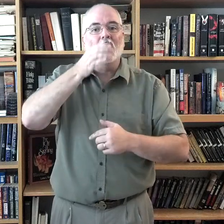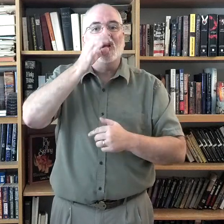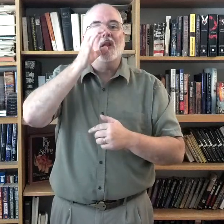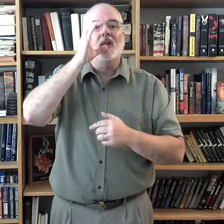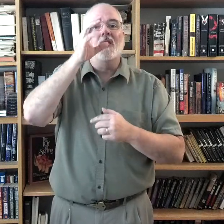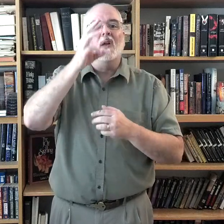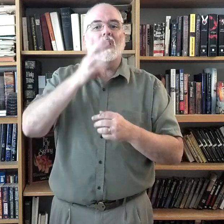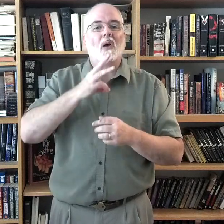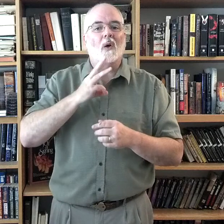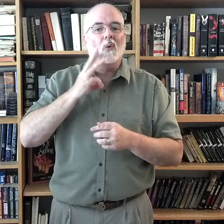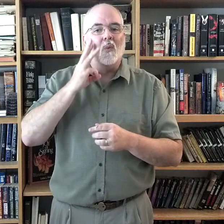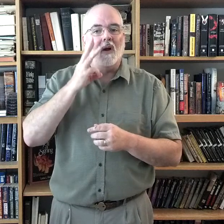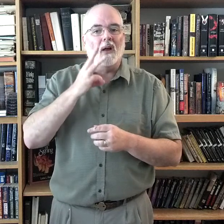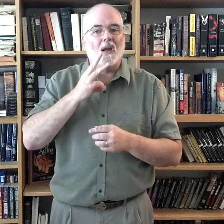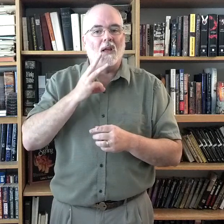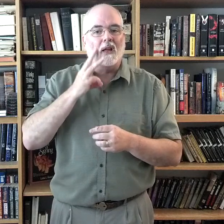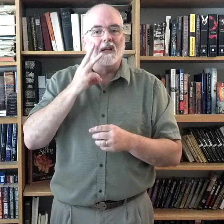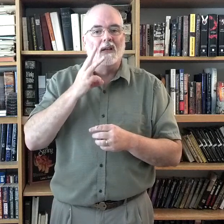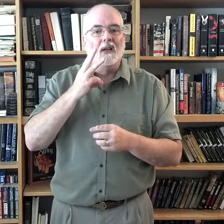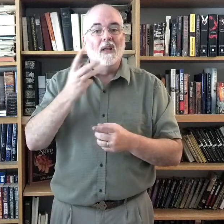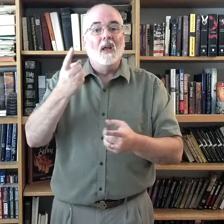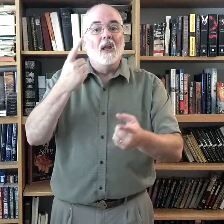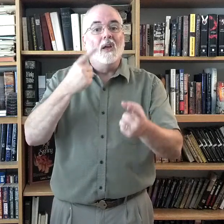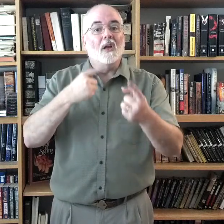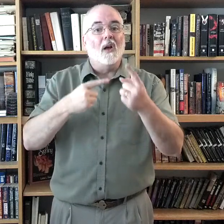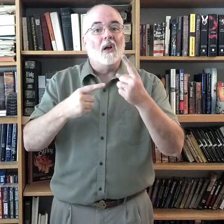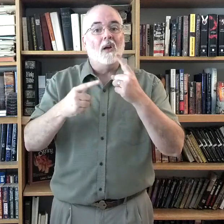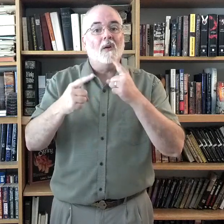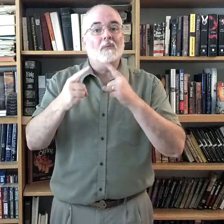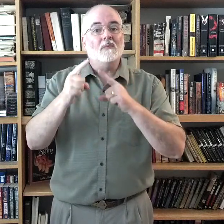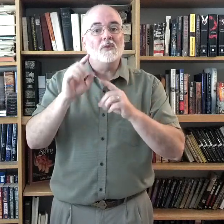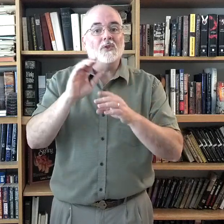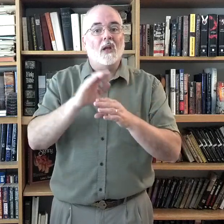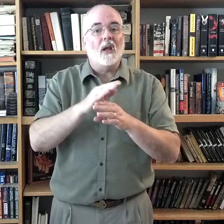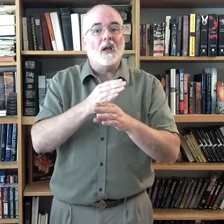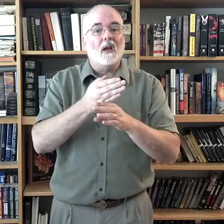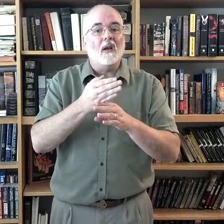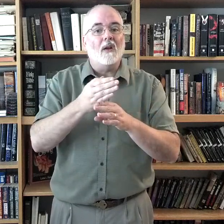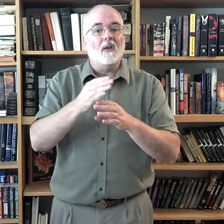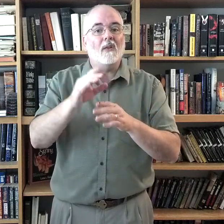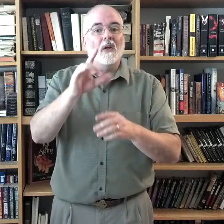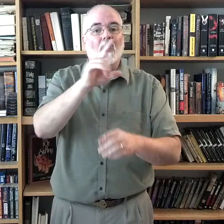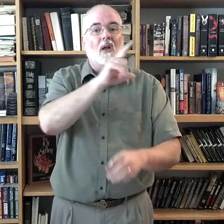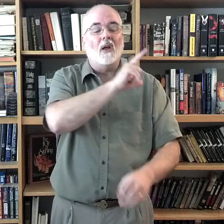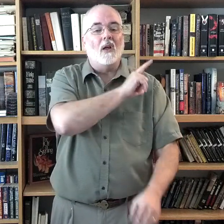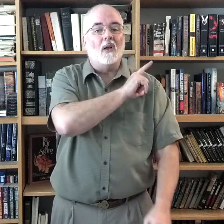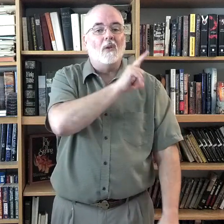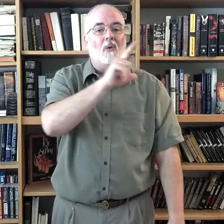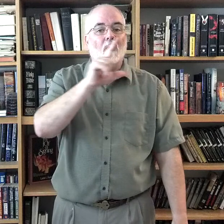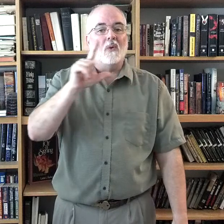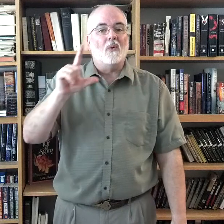the wine, come share the Lord.